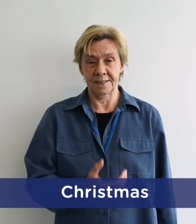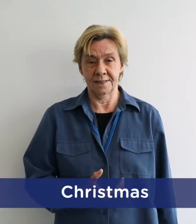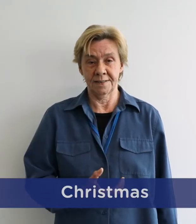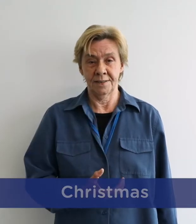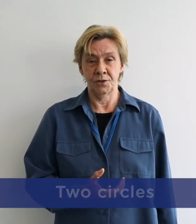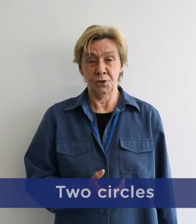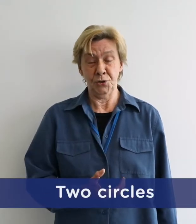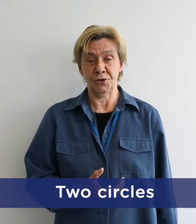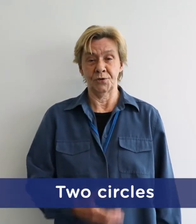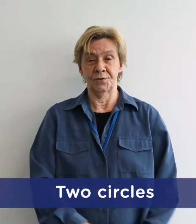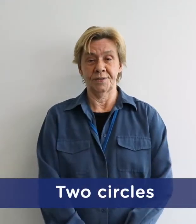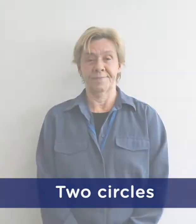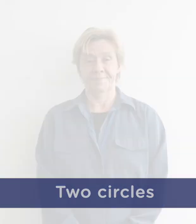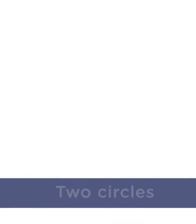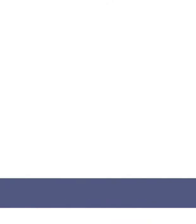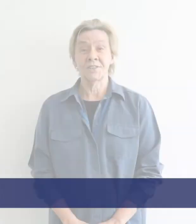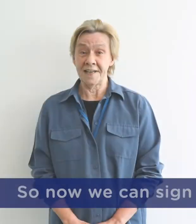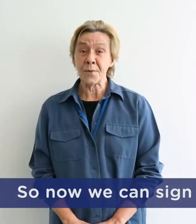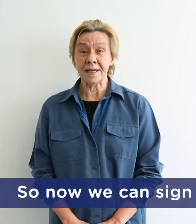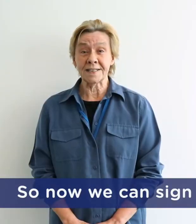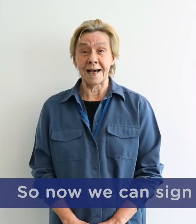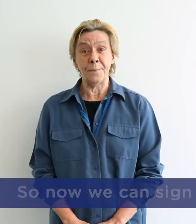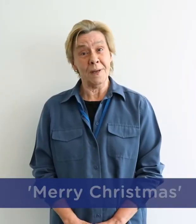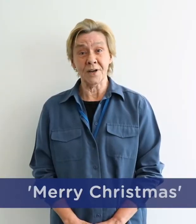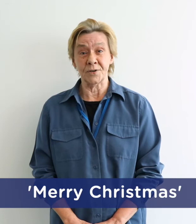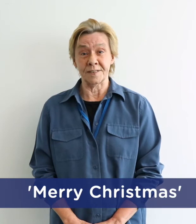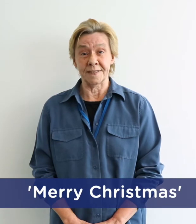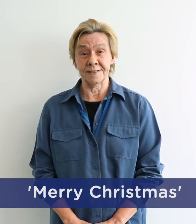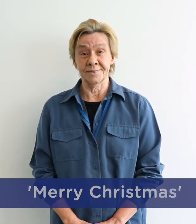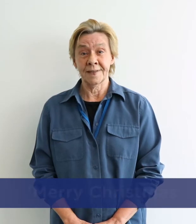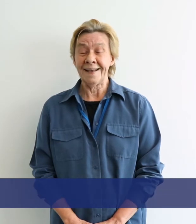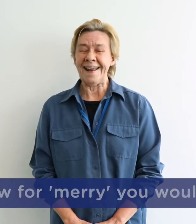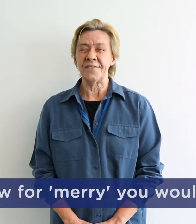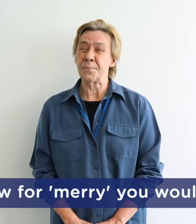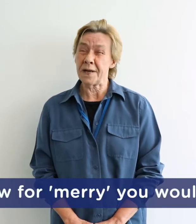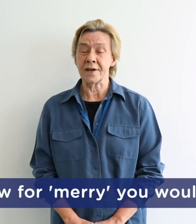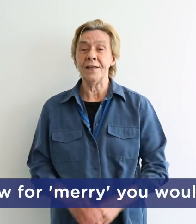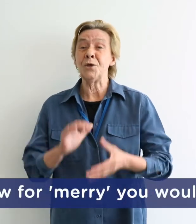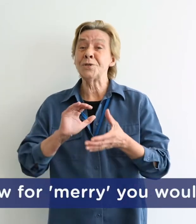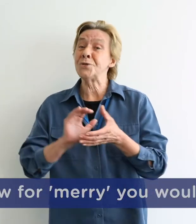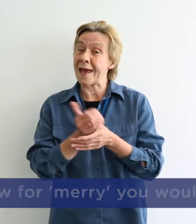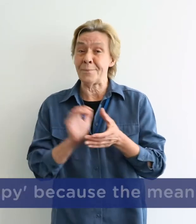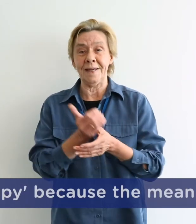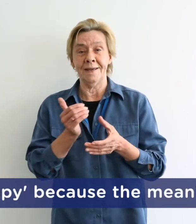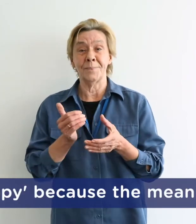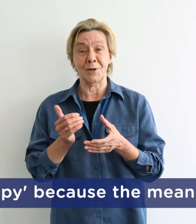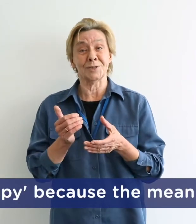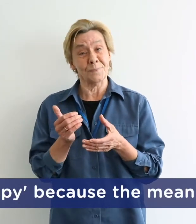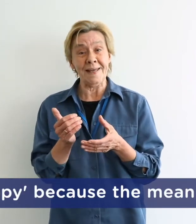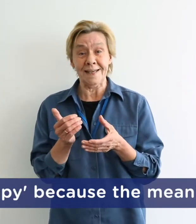two circles so now we can sign Merry Christmas now for Merry you would do happy because the meaning